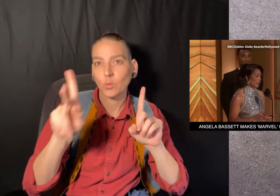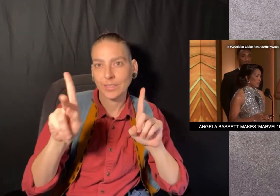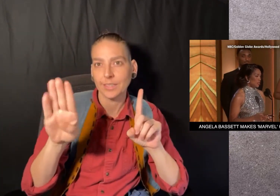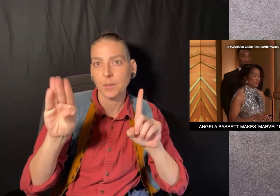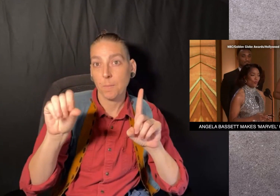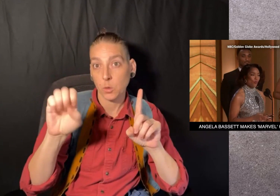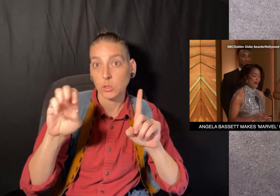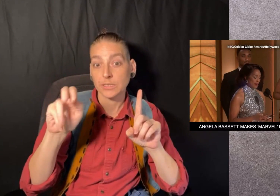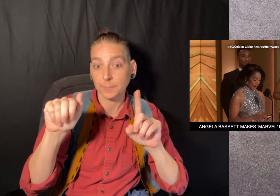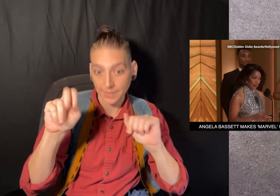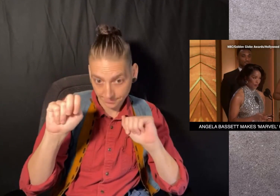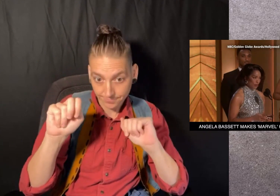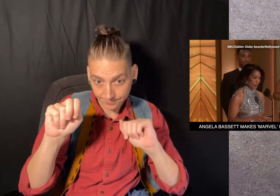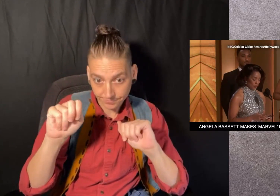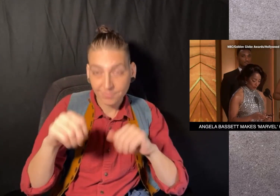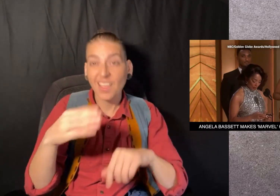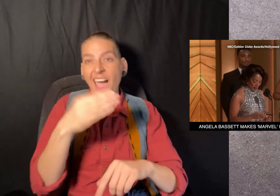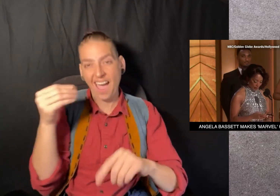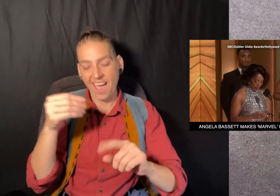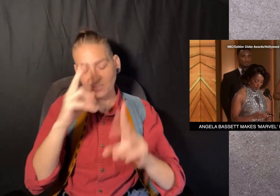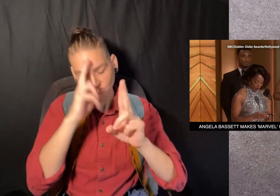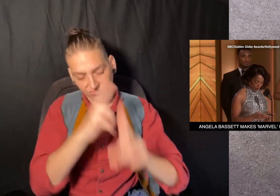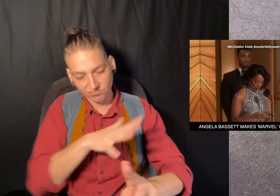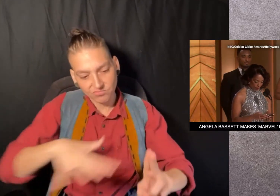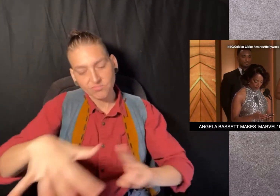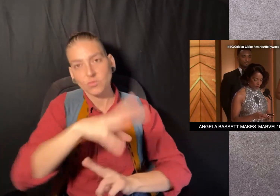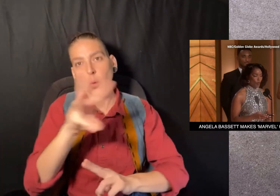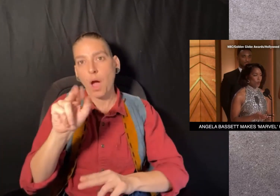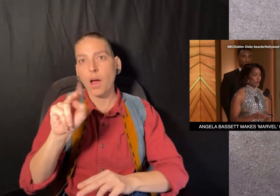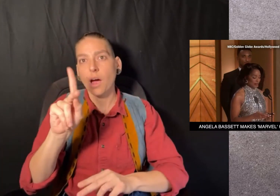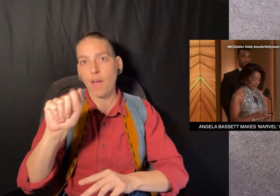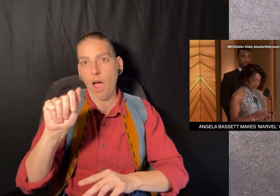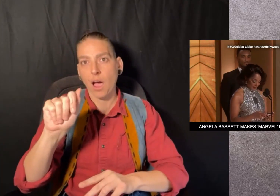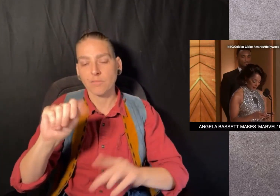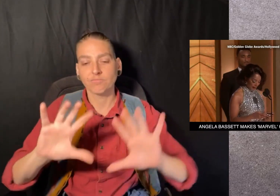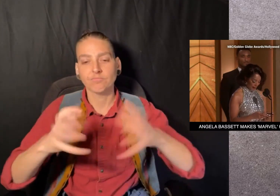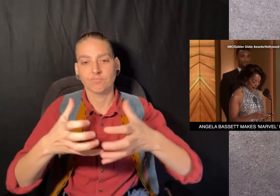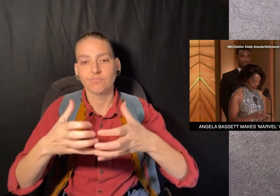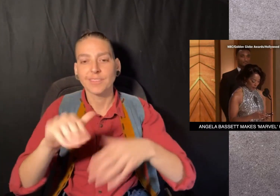Chadwick Boseman, as well as Wakanda Forever's current cast and crew.